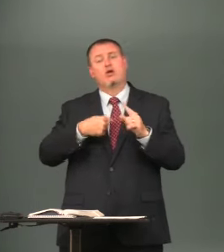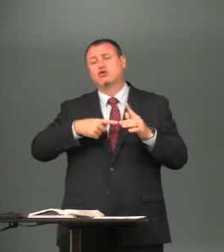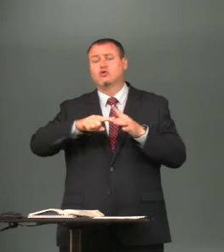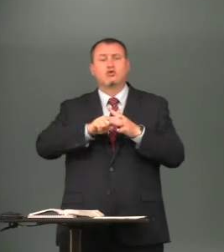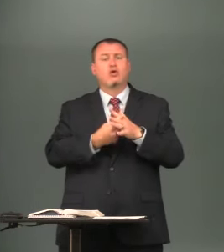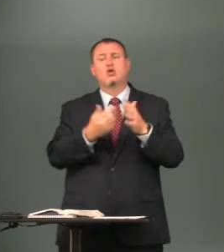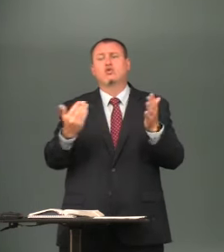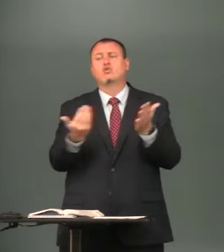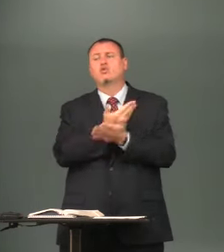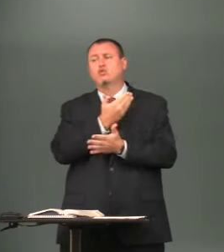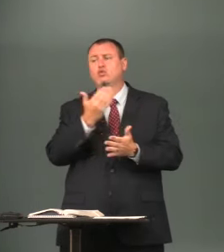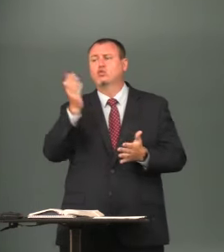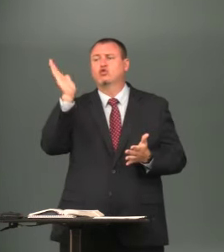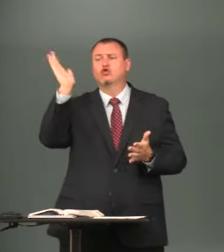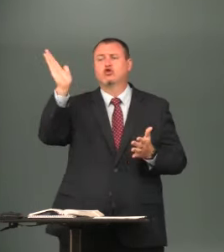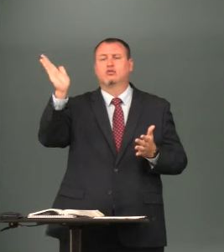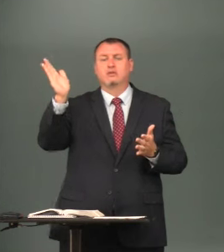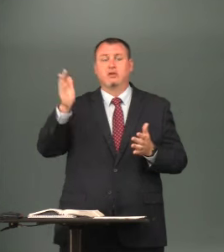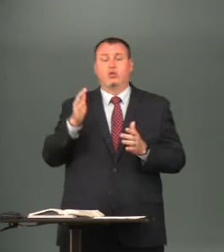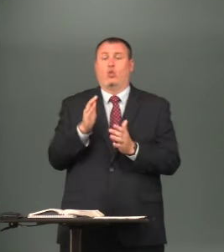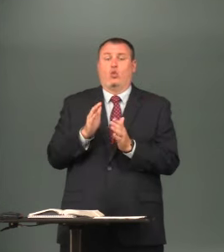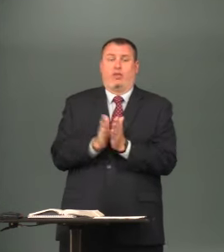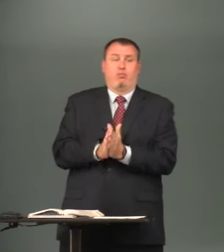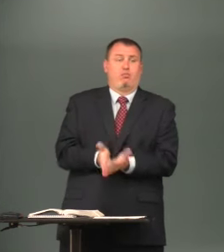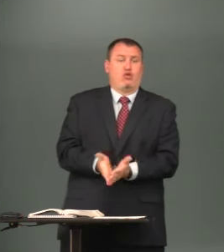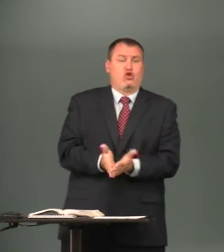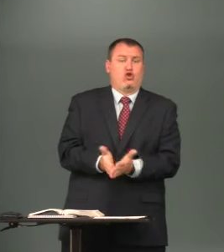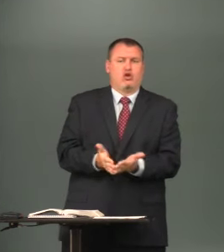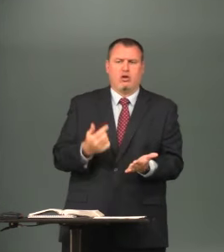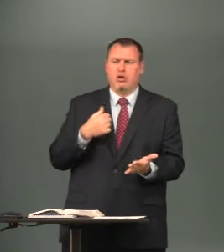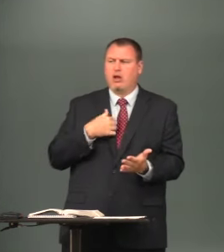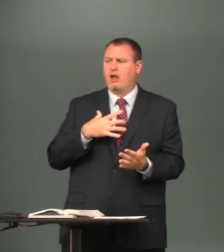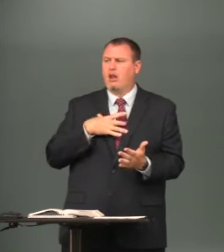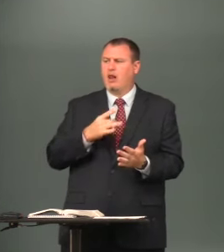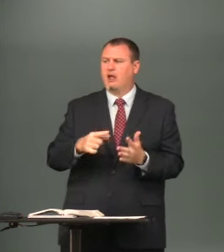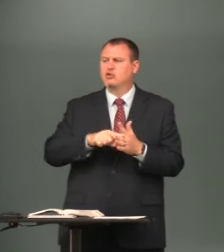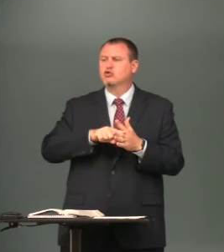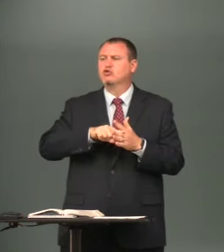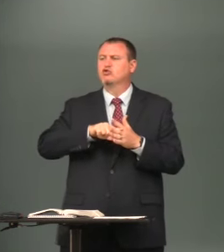and today when we i start a new topic or with a book